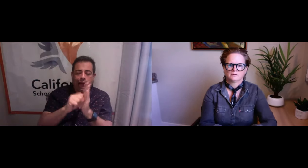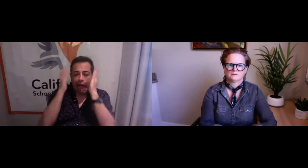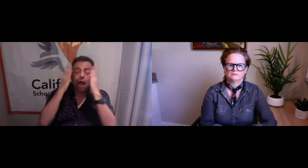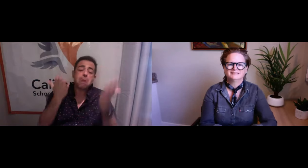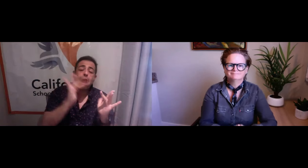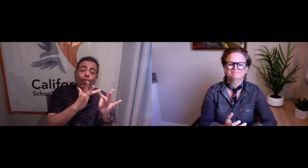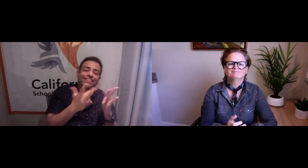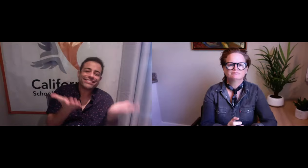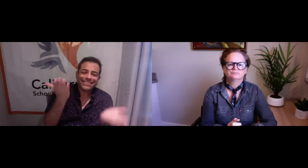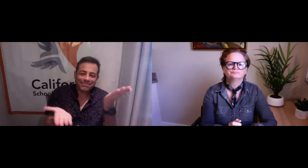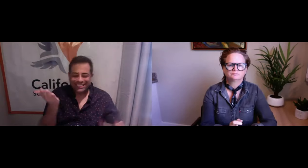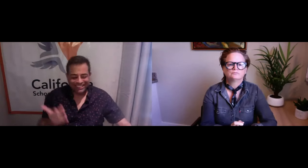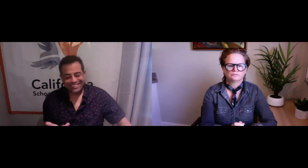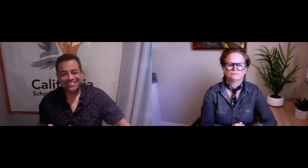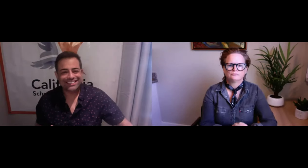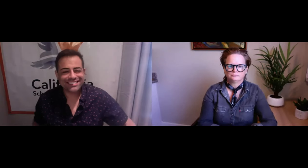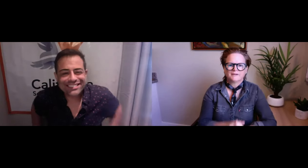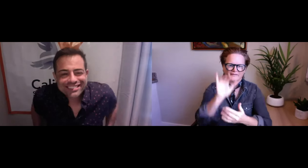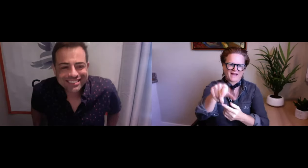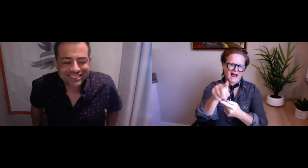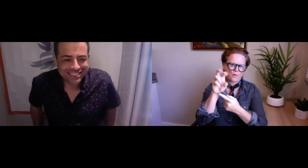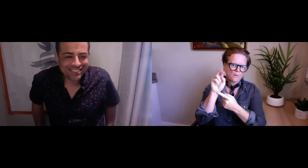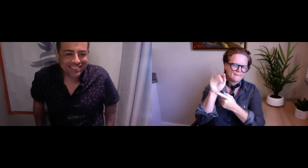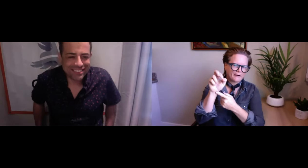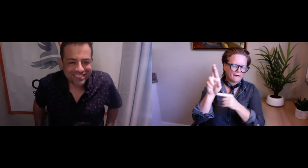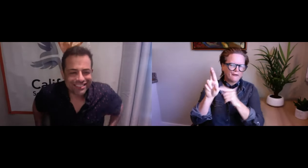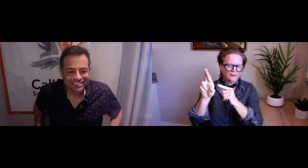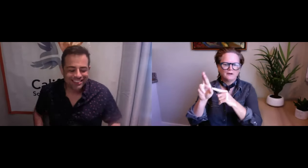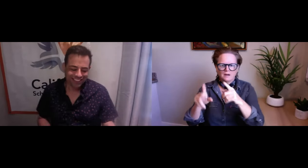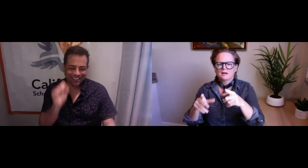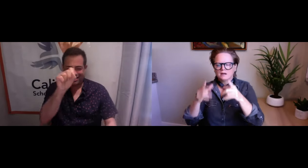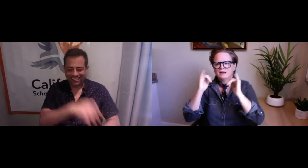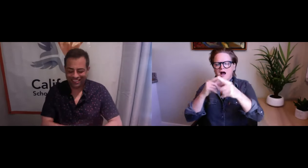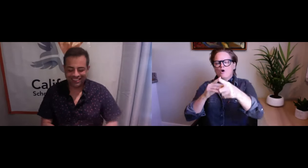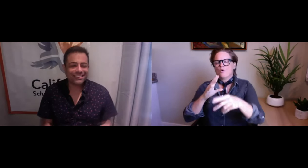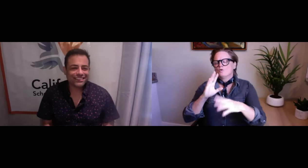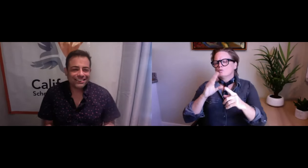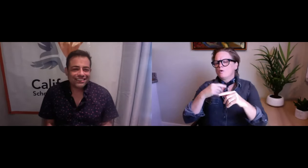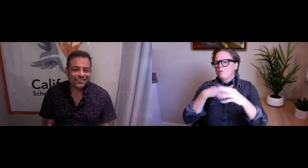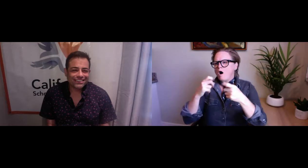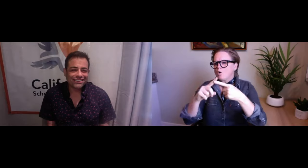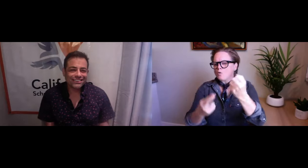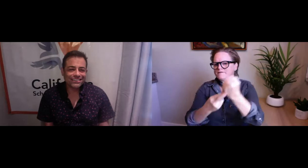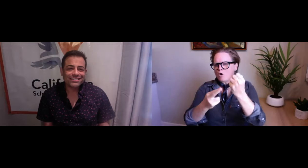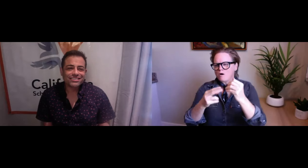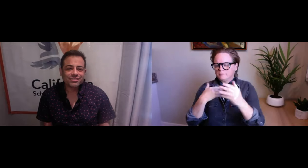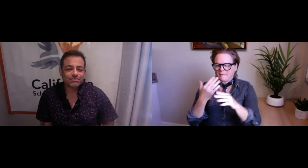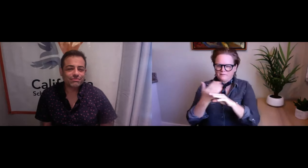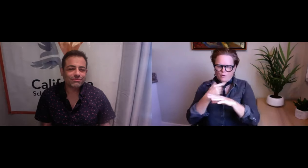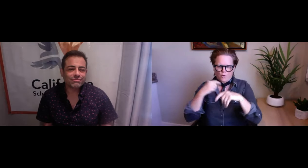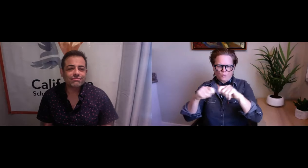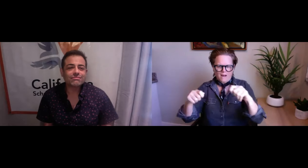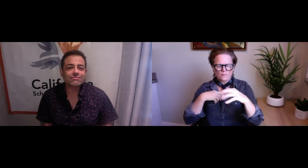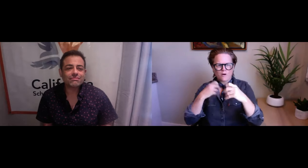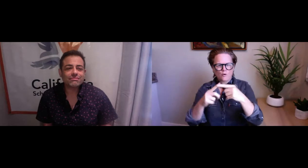right? Now, can I go do trainings out of state? I don't know. That's kind of technology dependent at this point. Yeah, and that's why these webinars are so great.